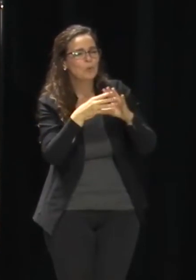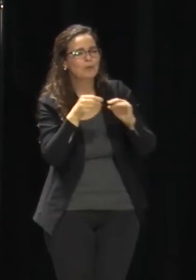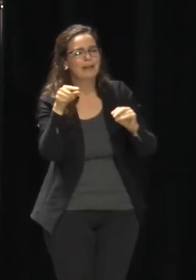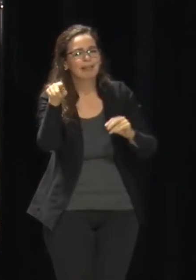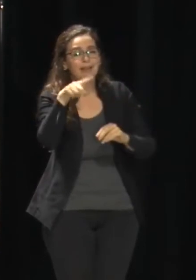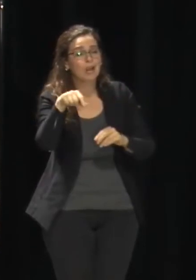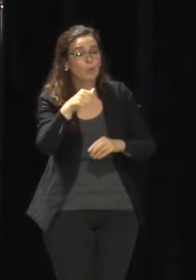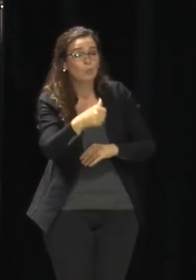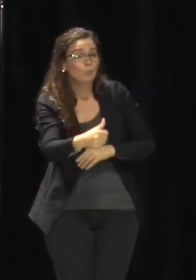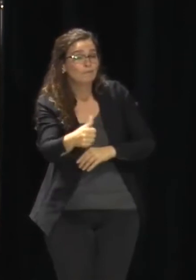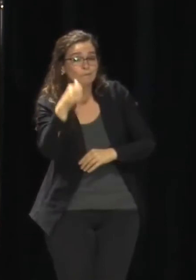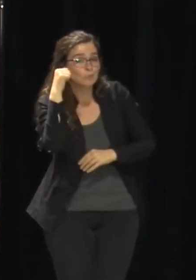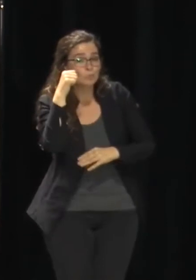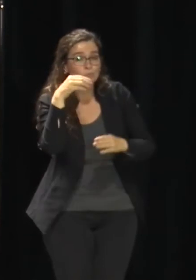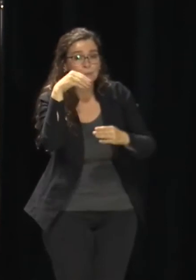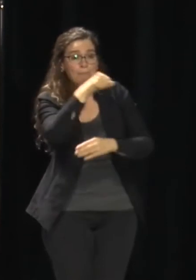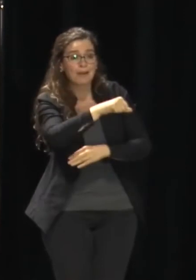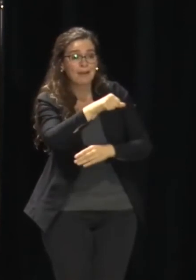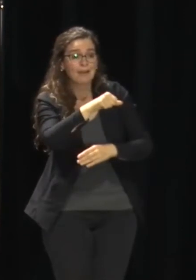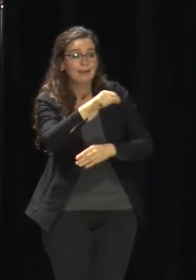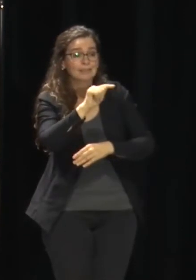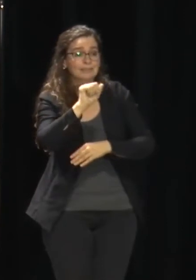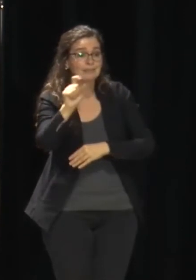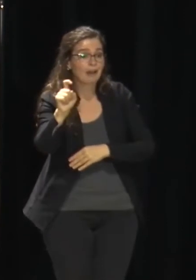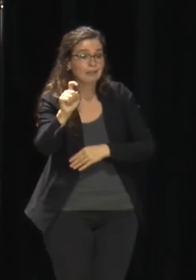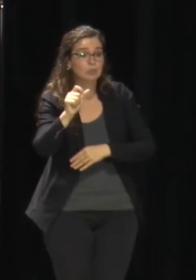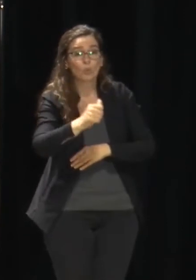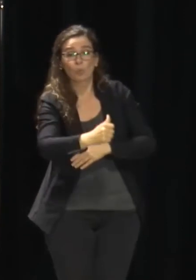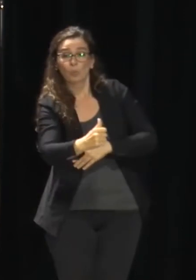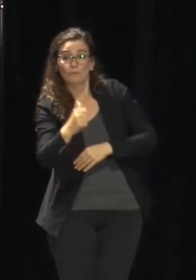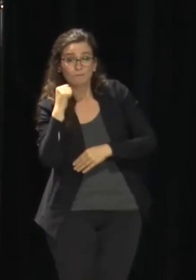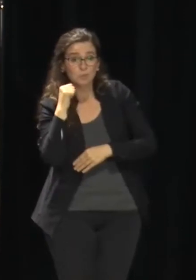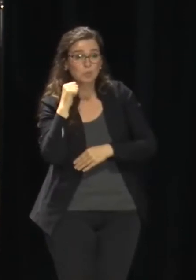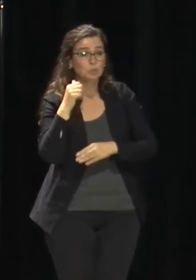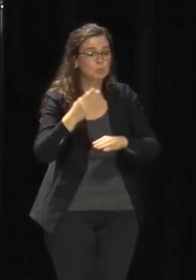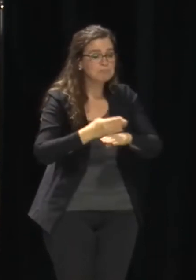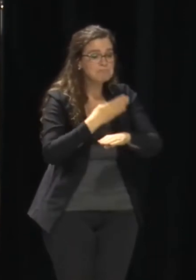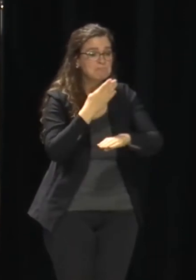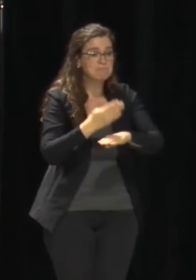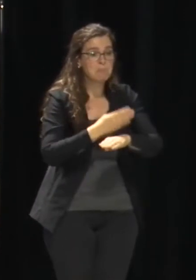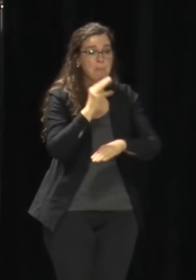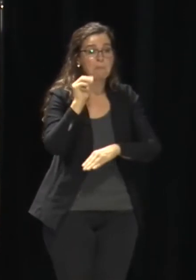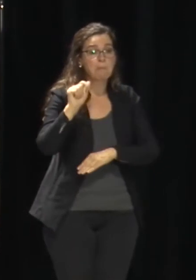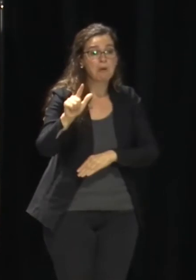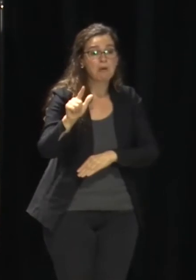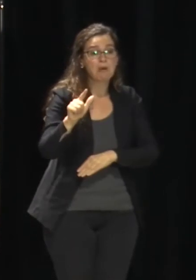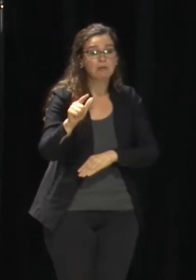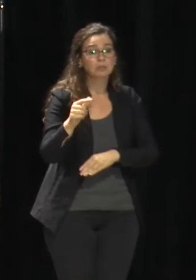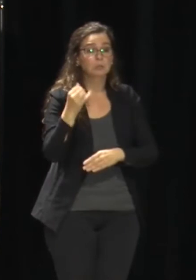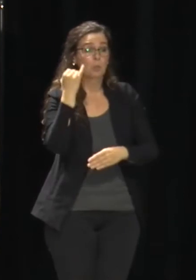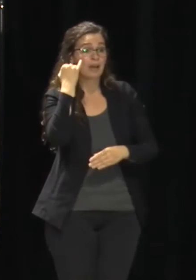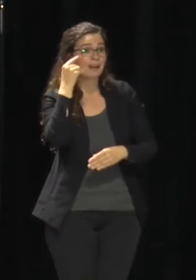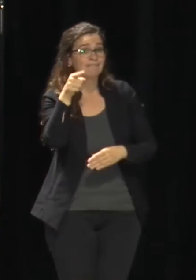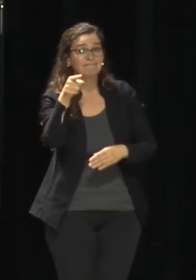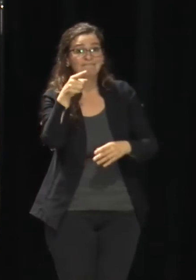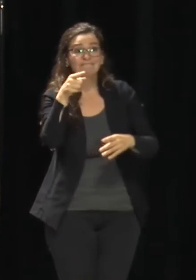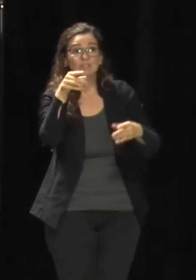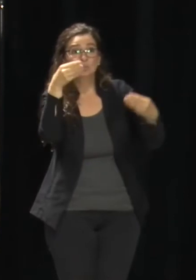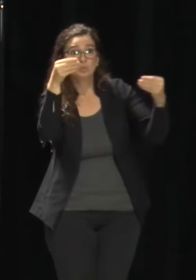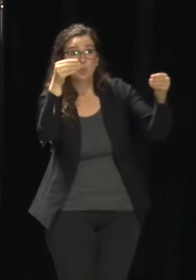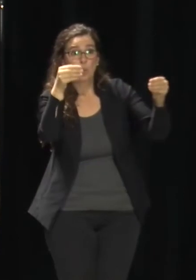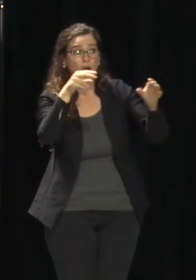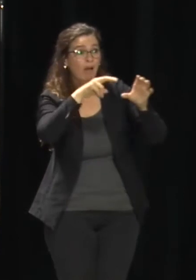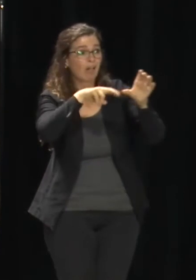property, tenant after tenant leaves in a building which is in some of the most affluent suburbs in central New York.